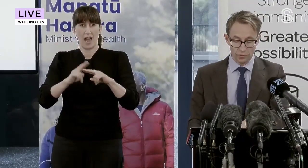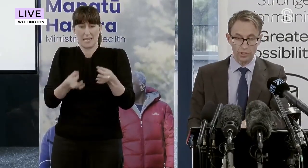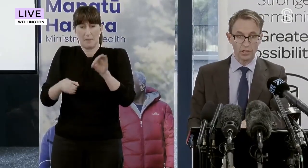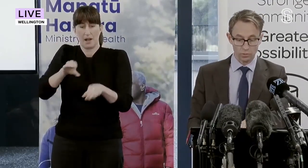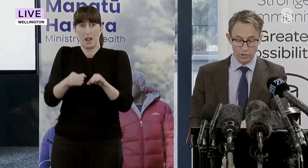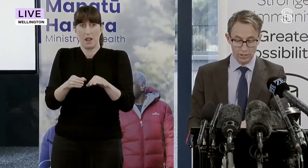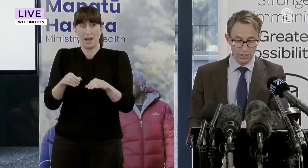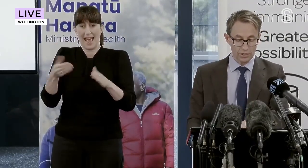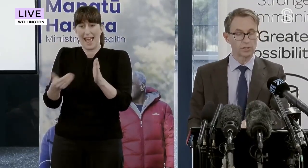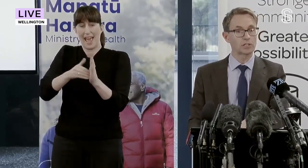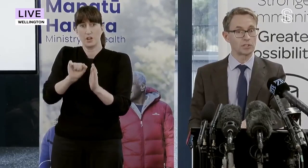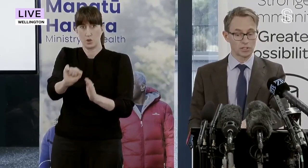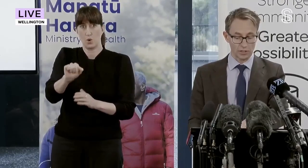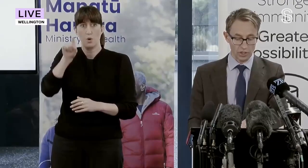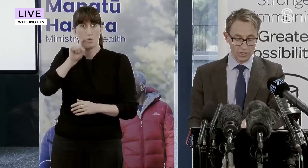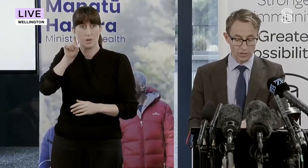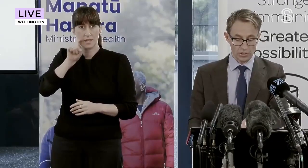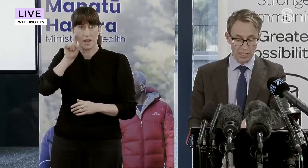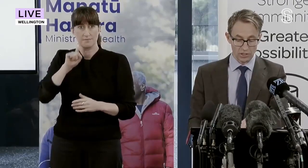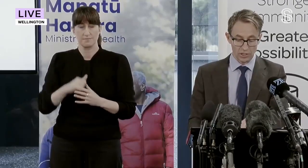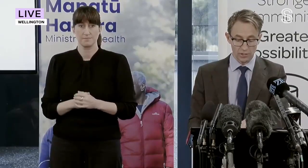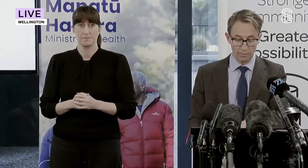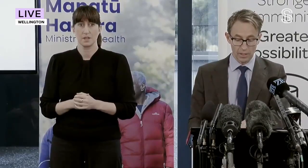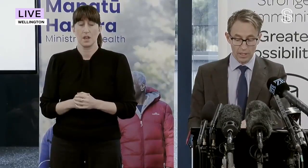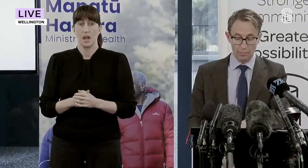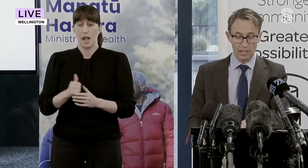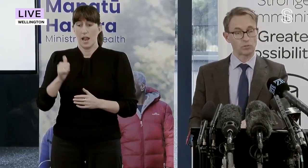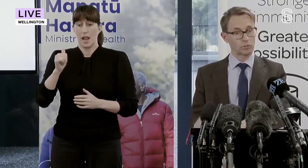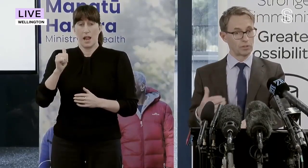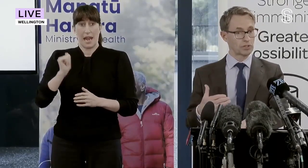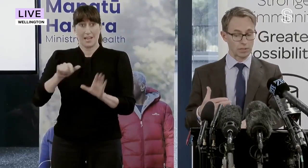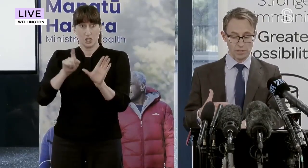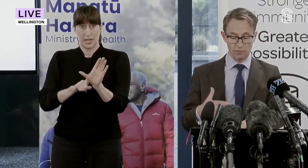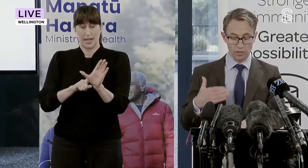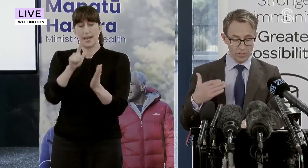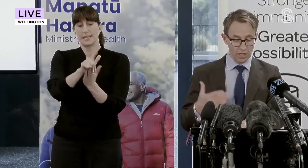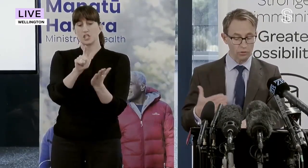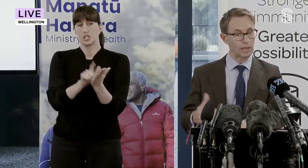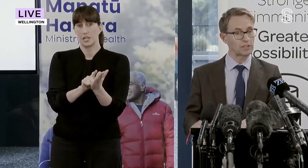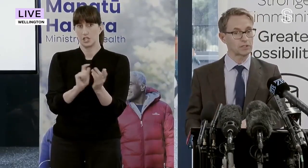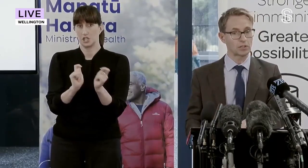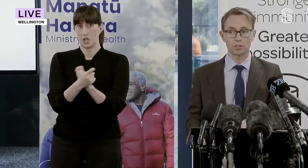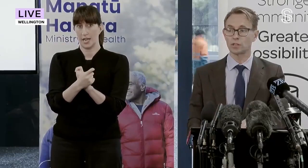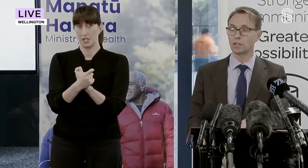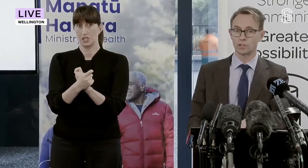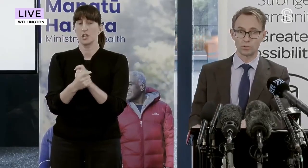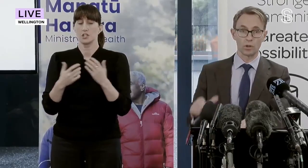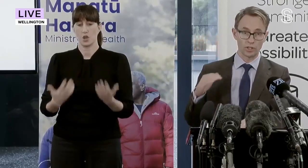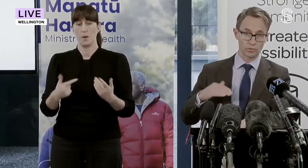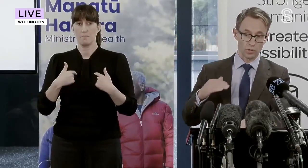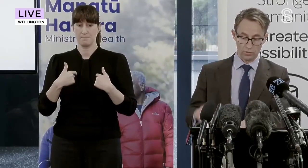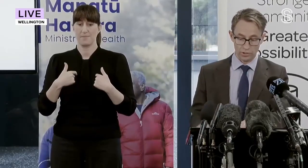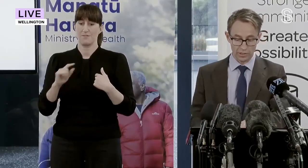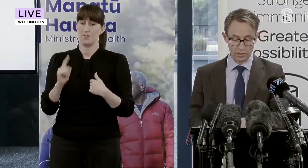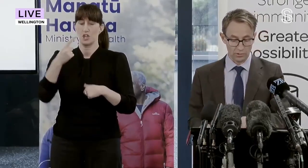to fluoridate water since legislative changes last year, past responsibility for this health-based decision to